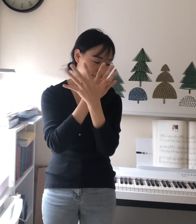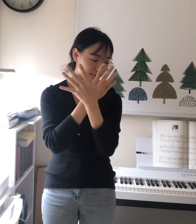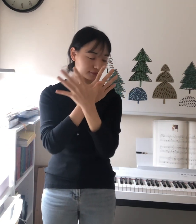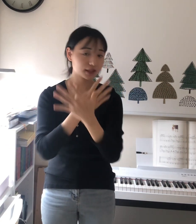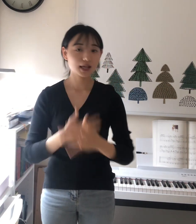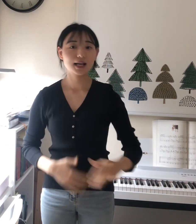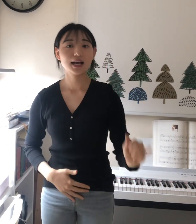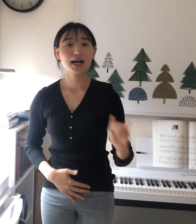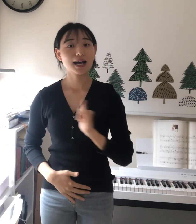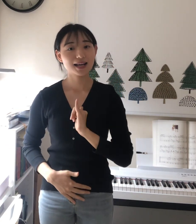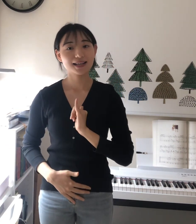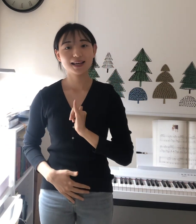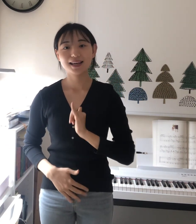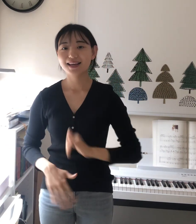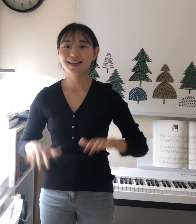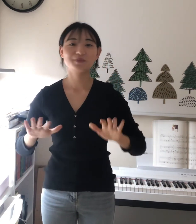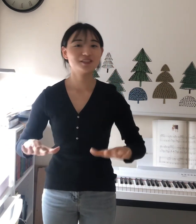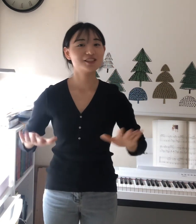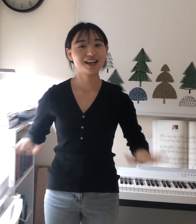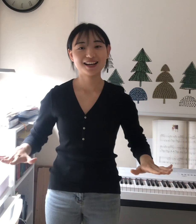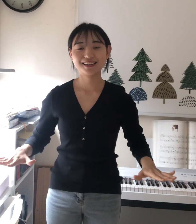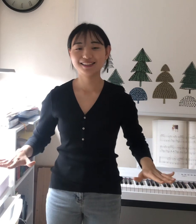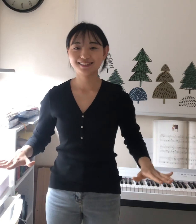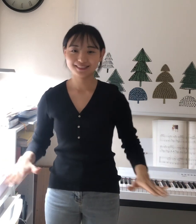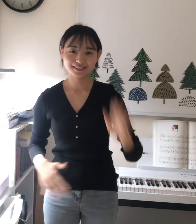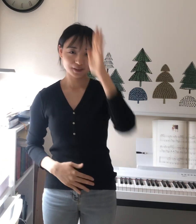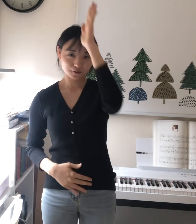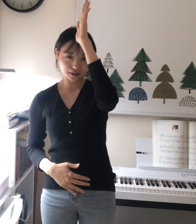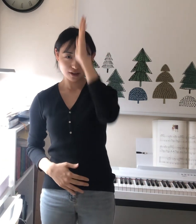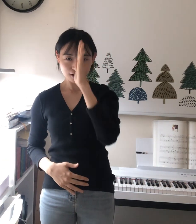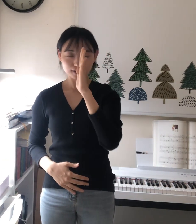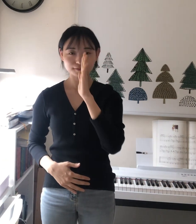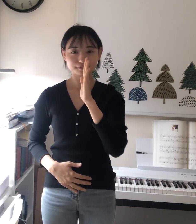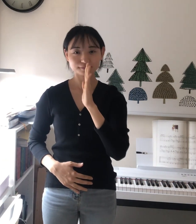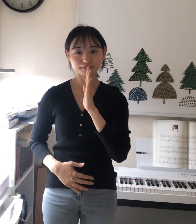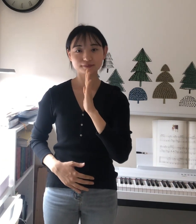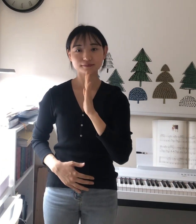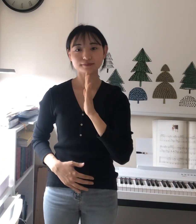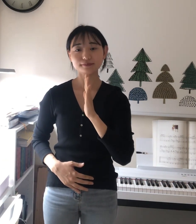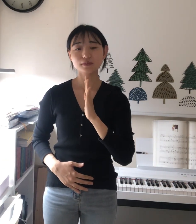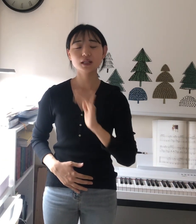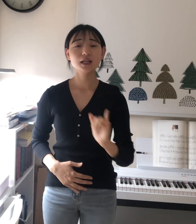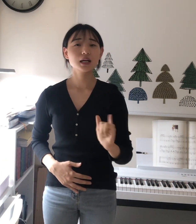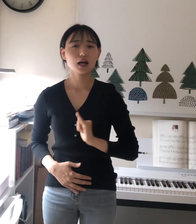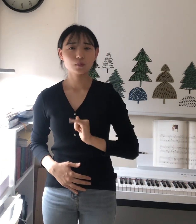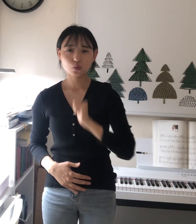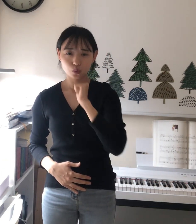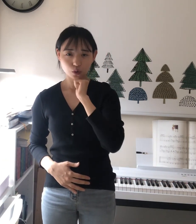I am a child of God I'm no